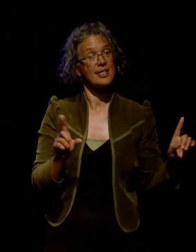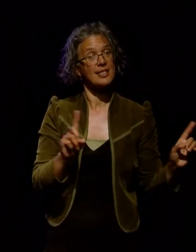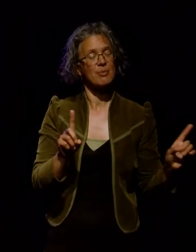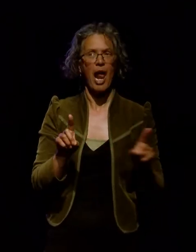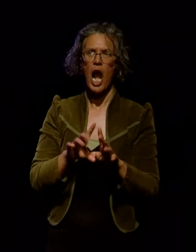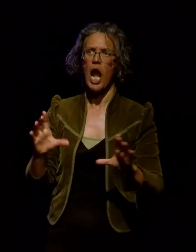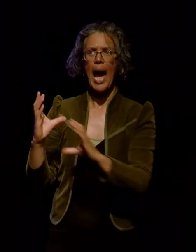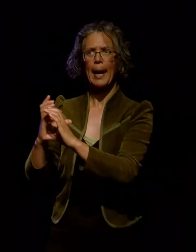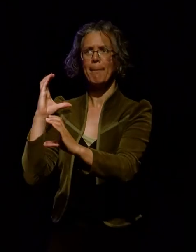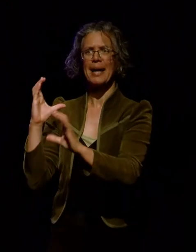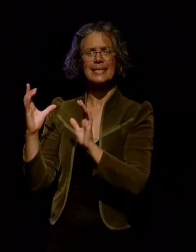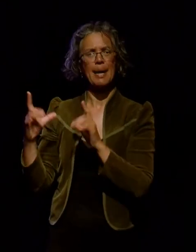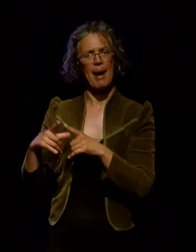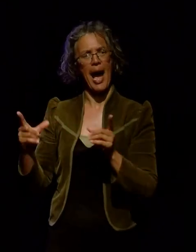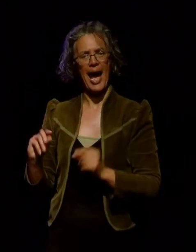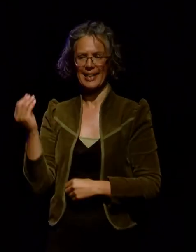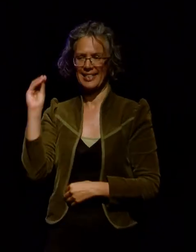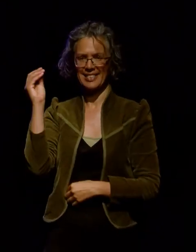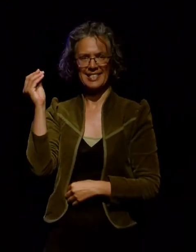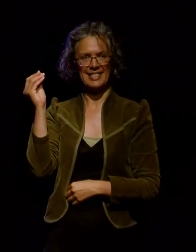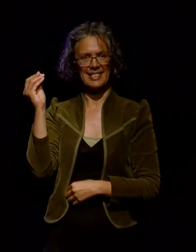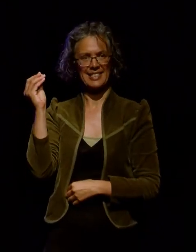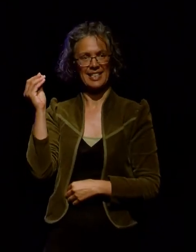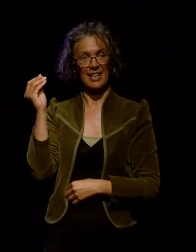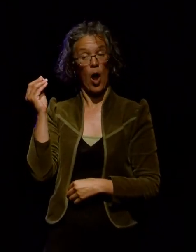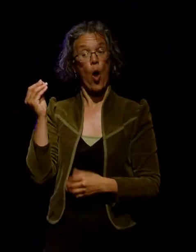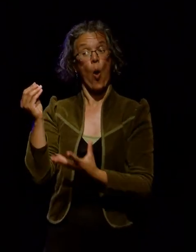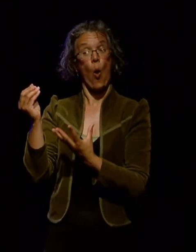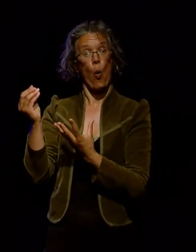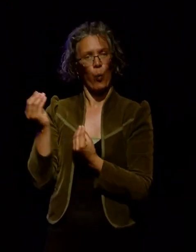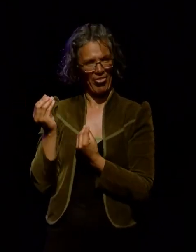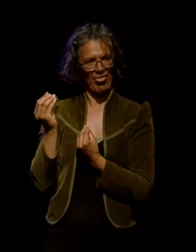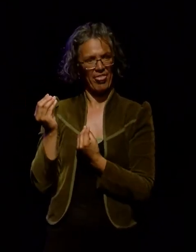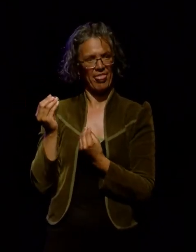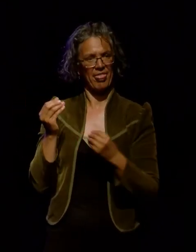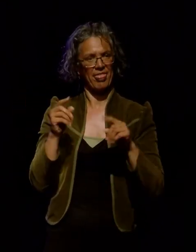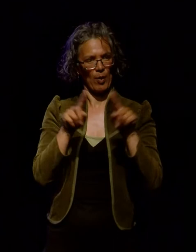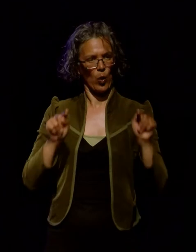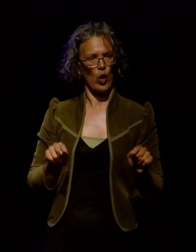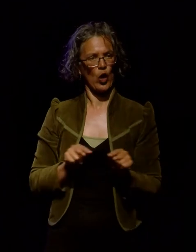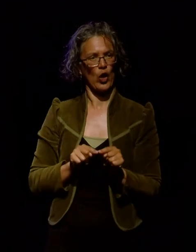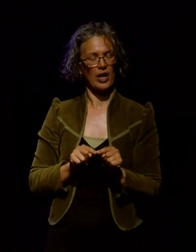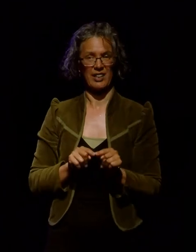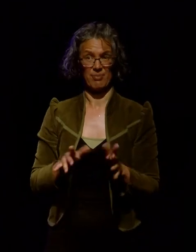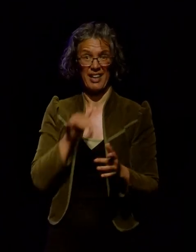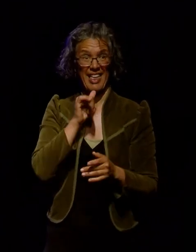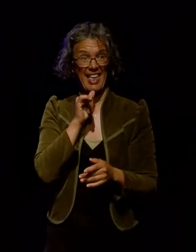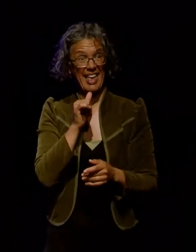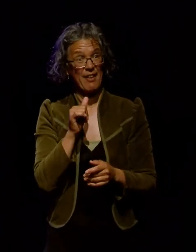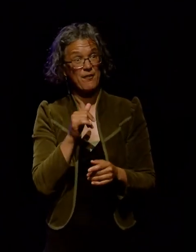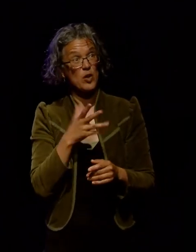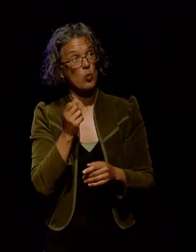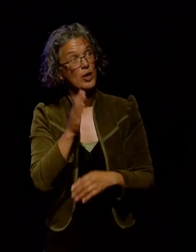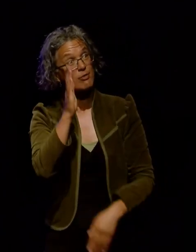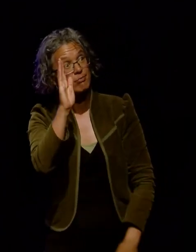like a bus pass. The licence must travel with the work. You wouldn't be able to travel on a bus without your pass.